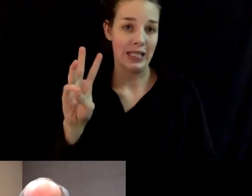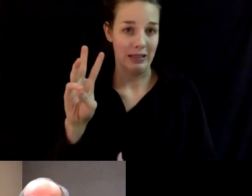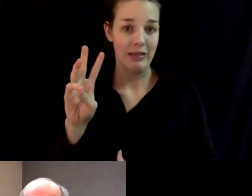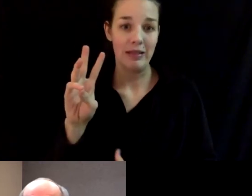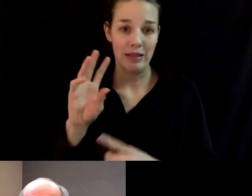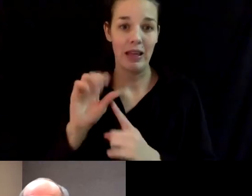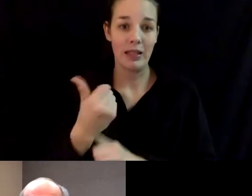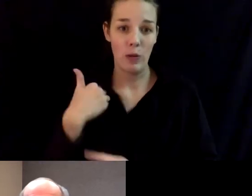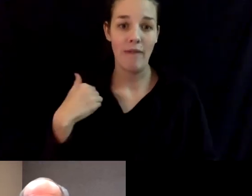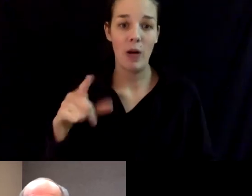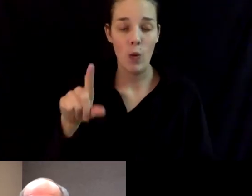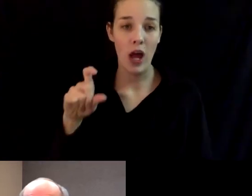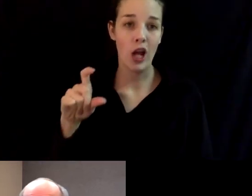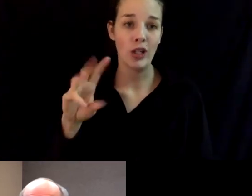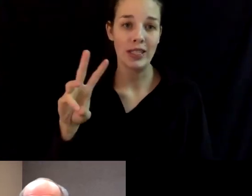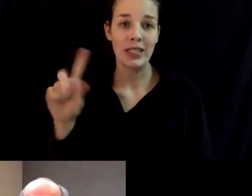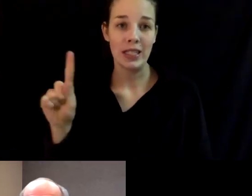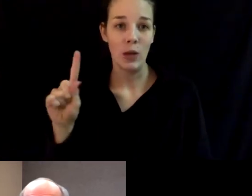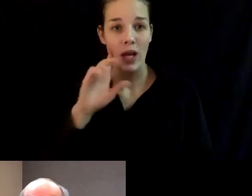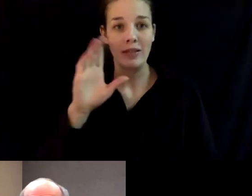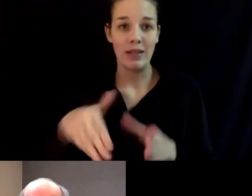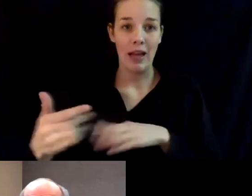we've had 161 deaths.